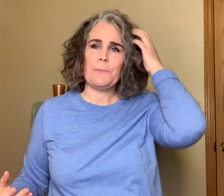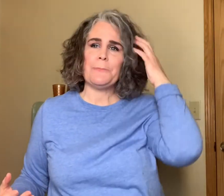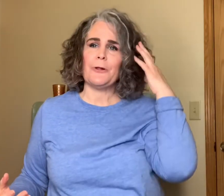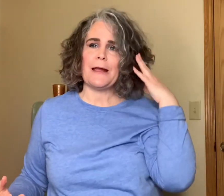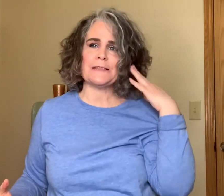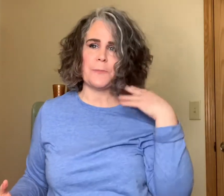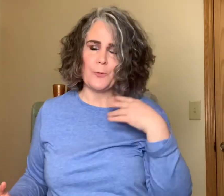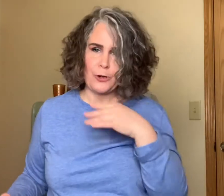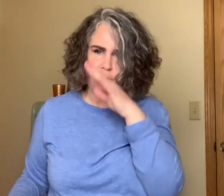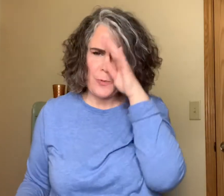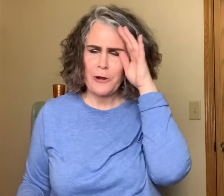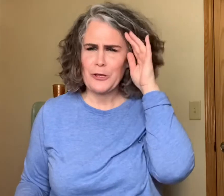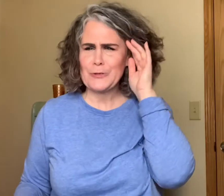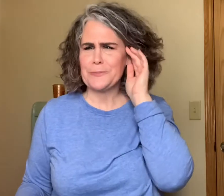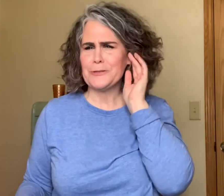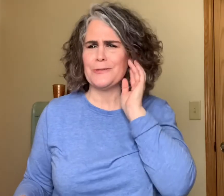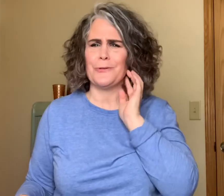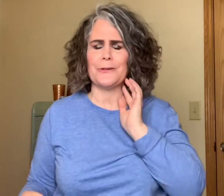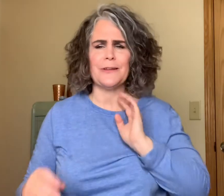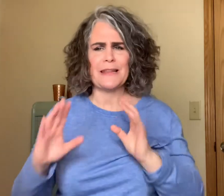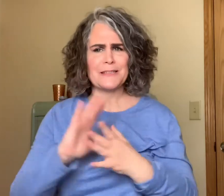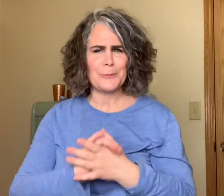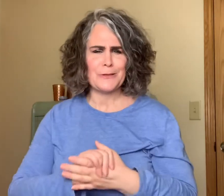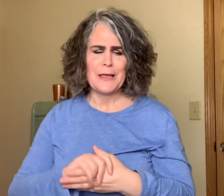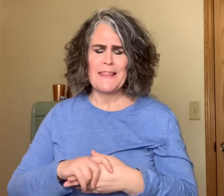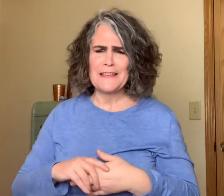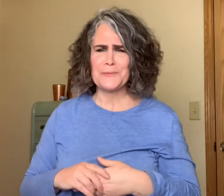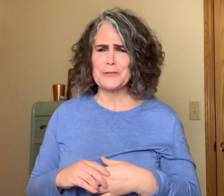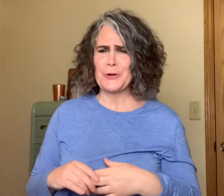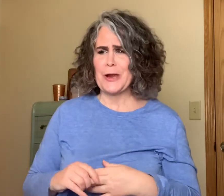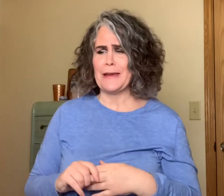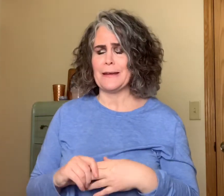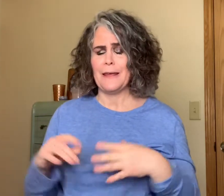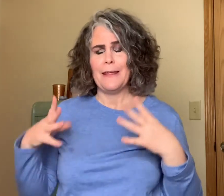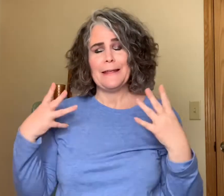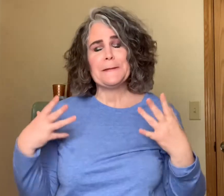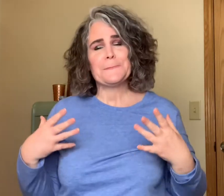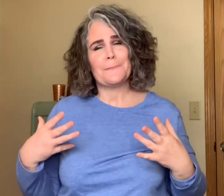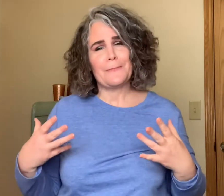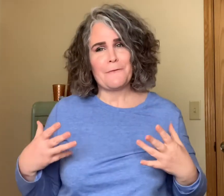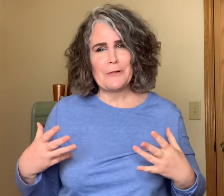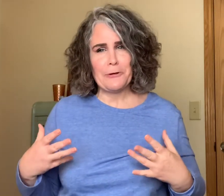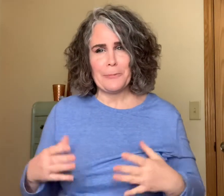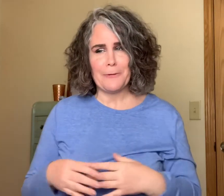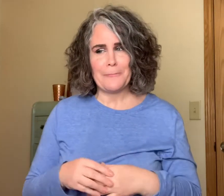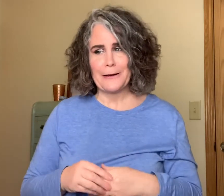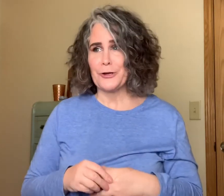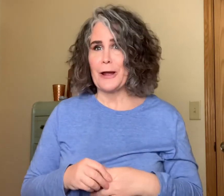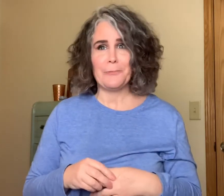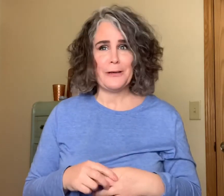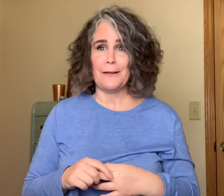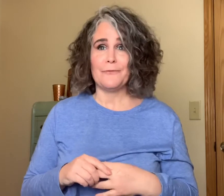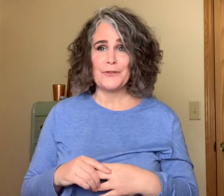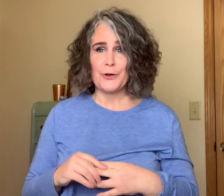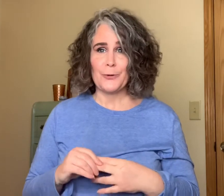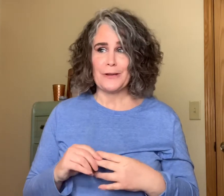people asked me what are you wearing you smell so good that smells that smells great Flower Bomb Nectar I would love to own it